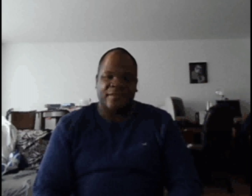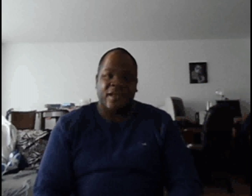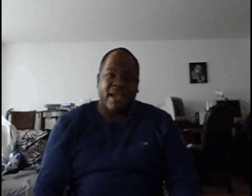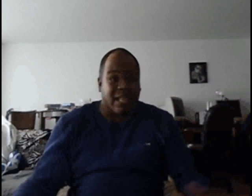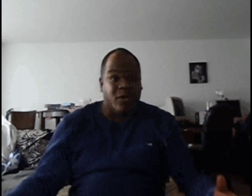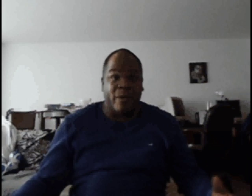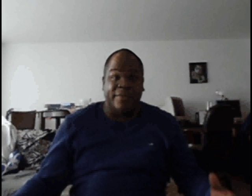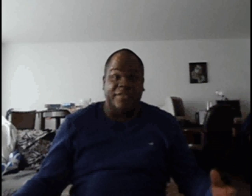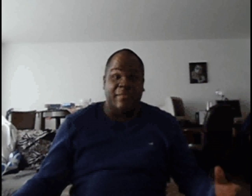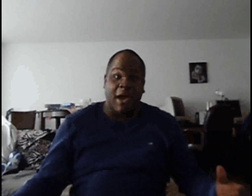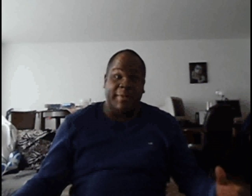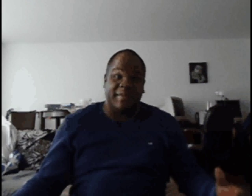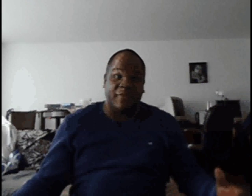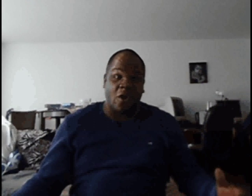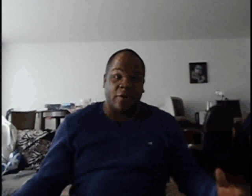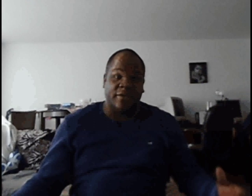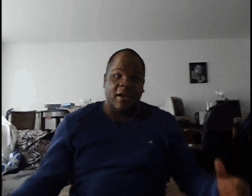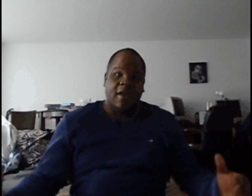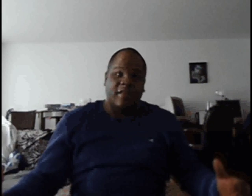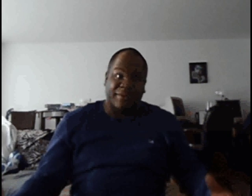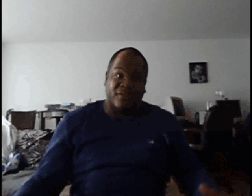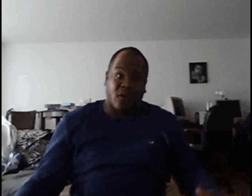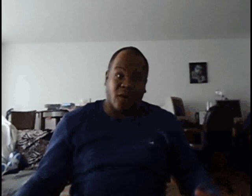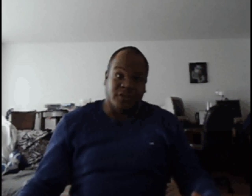Hello and welcome to the Malcolm Mentioned Vlogs, the Mr. Vlog Show.